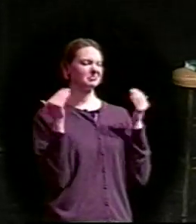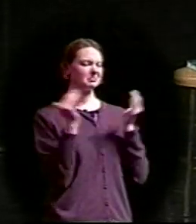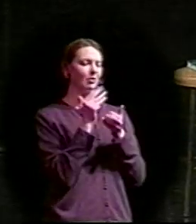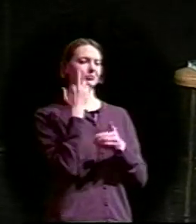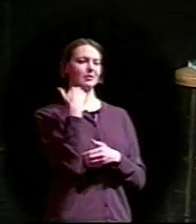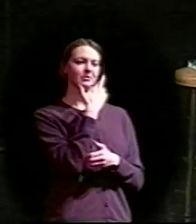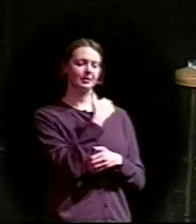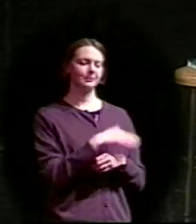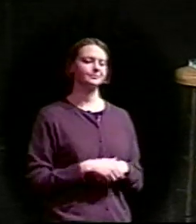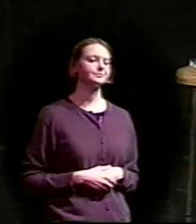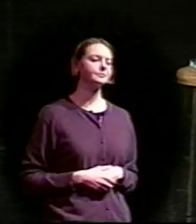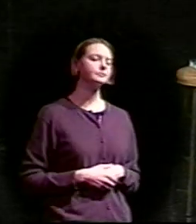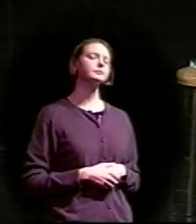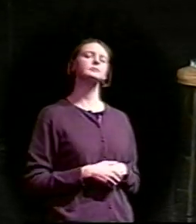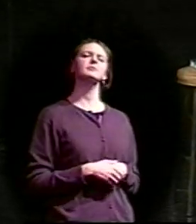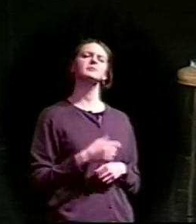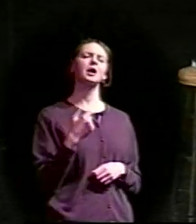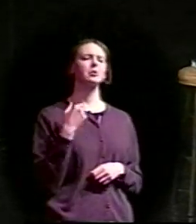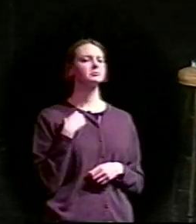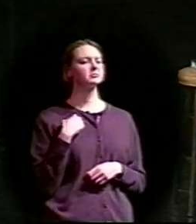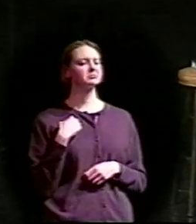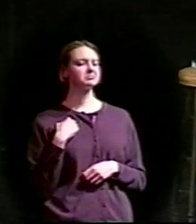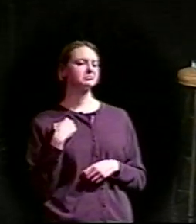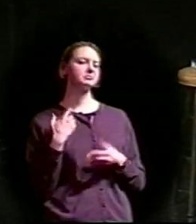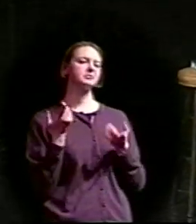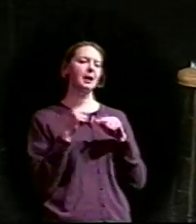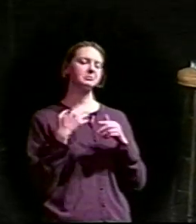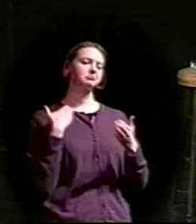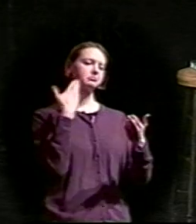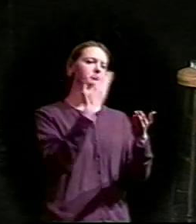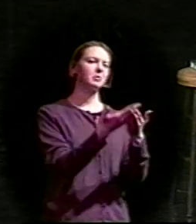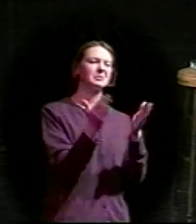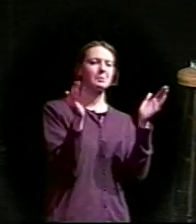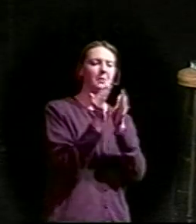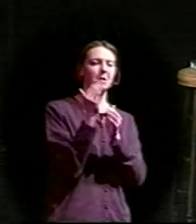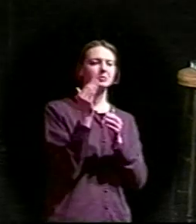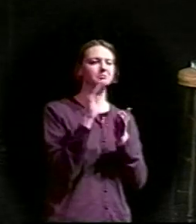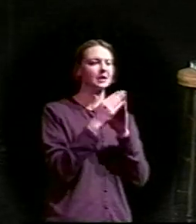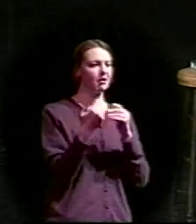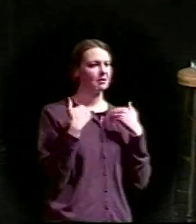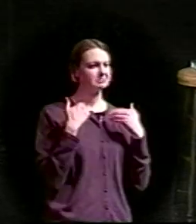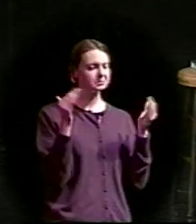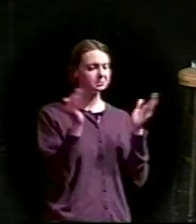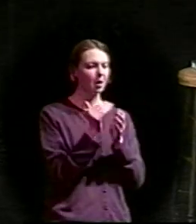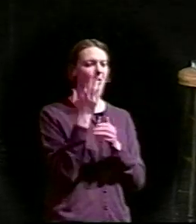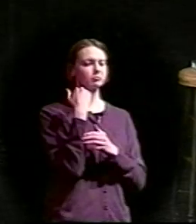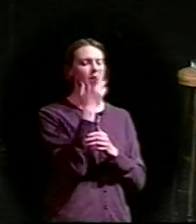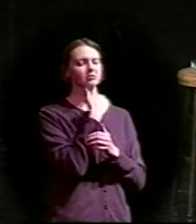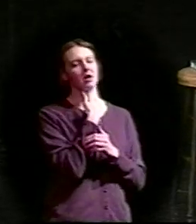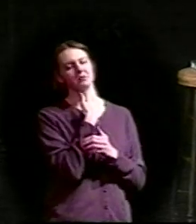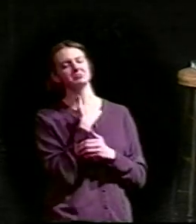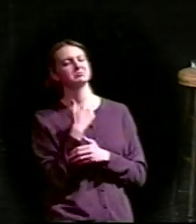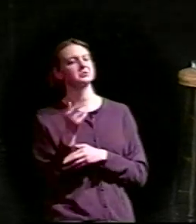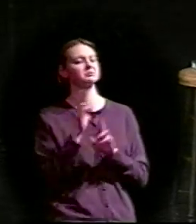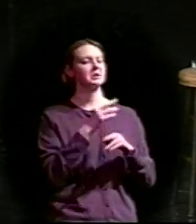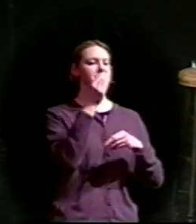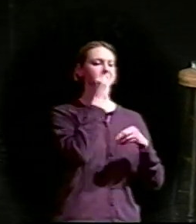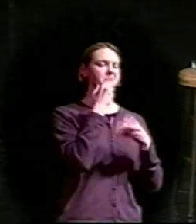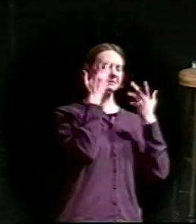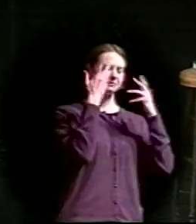to such a small town and such a small restaurant. And while waiting to pay the check after eating, his eye had been drawn